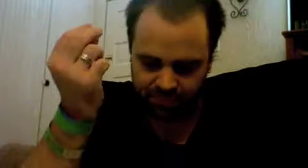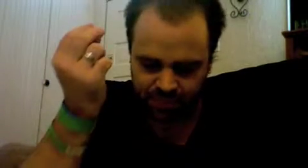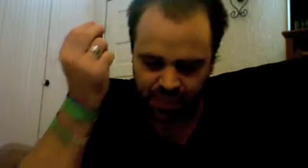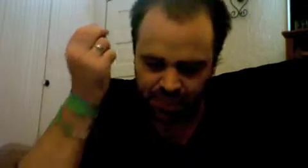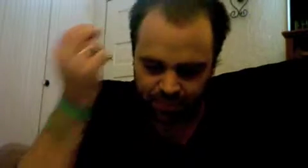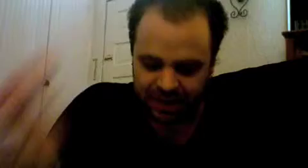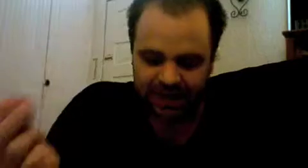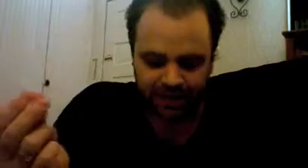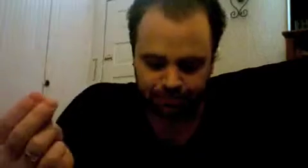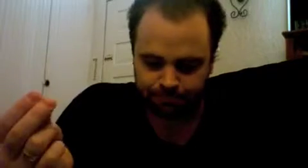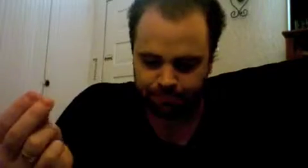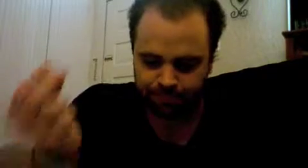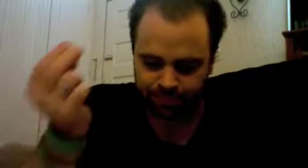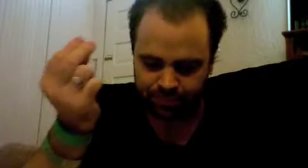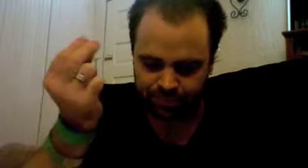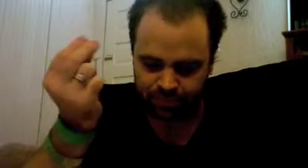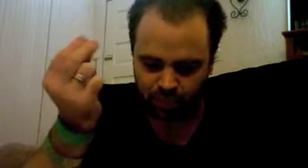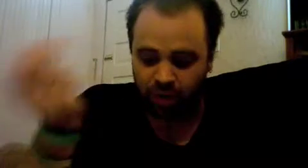the beginning well